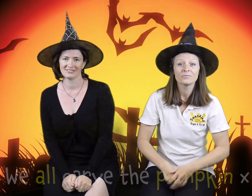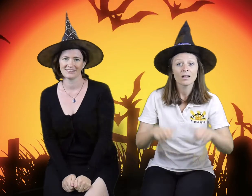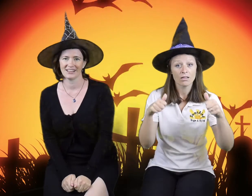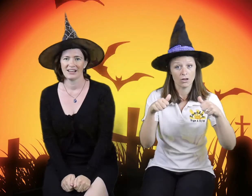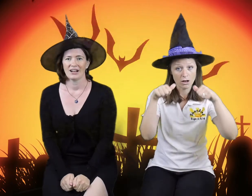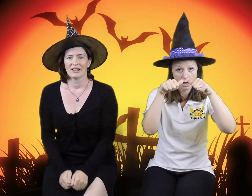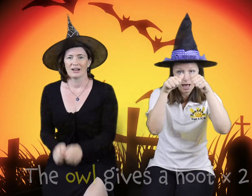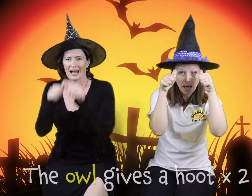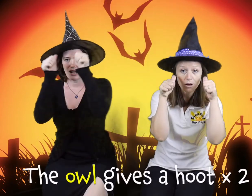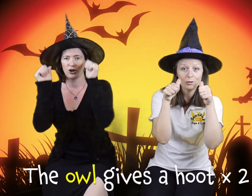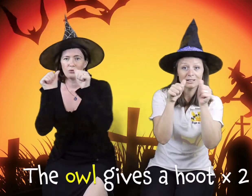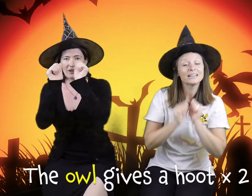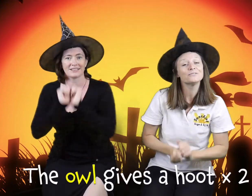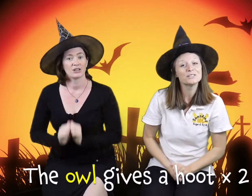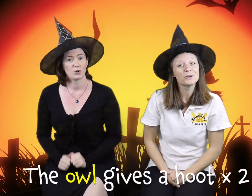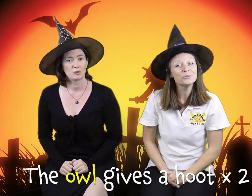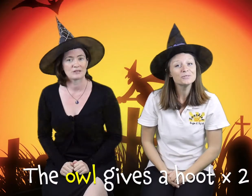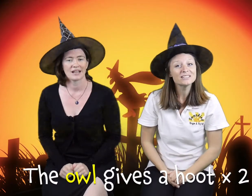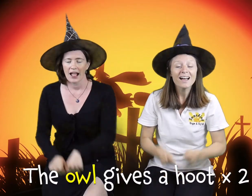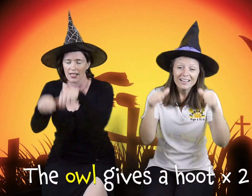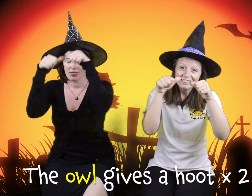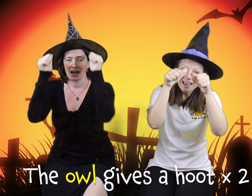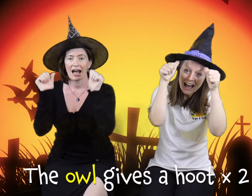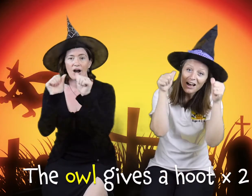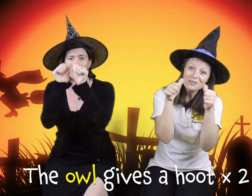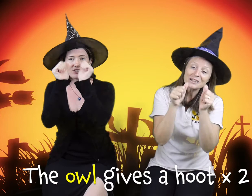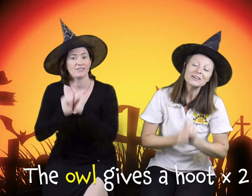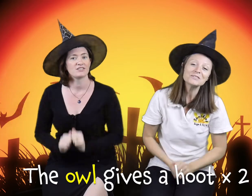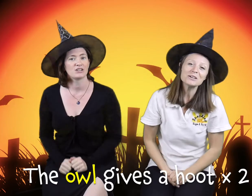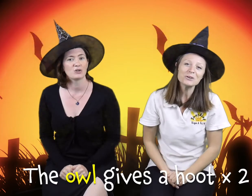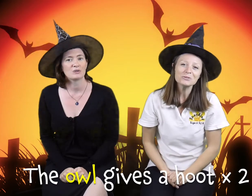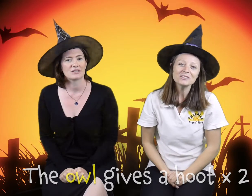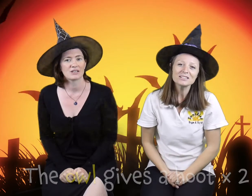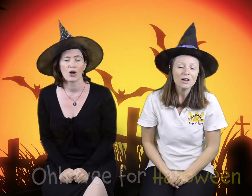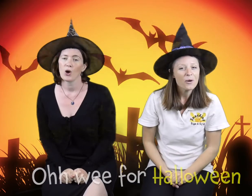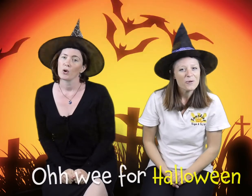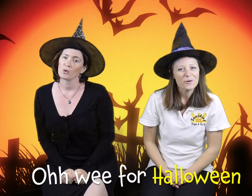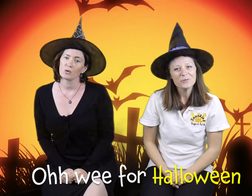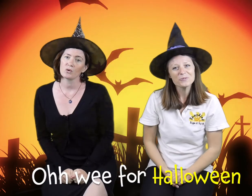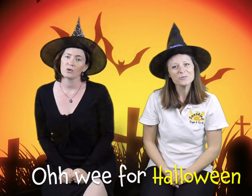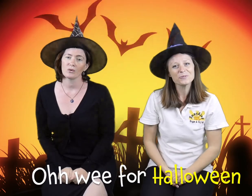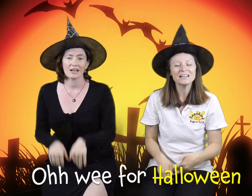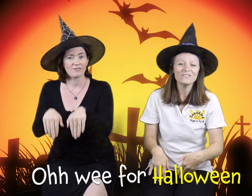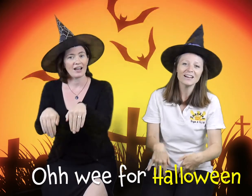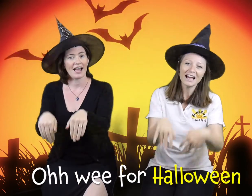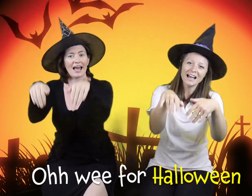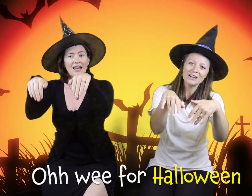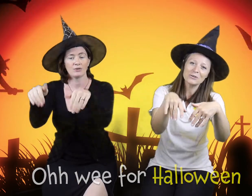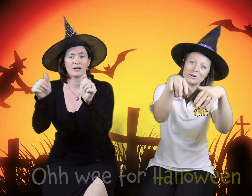The owl gives a hoot, the owl gives a hoot Ooh-wee for Halloween,